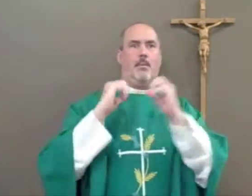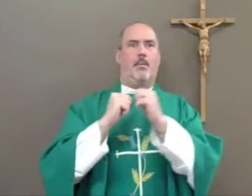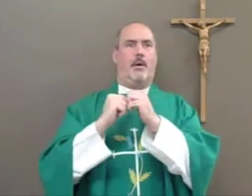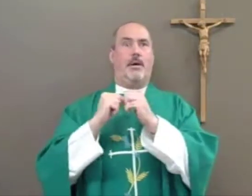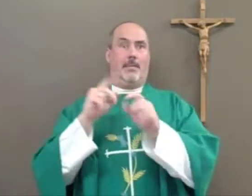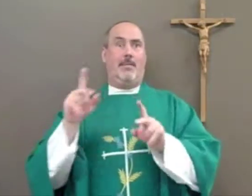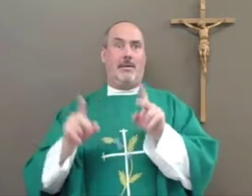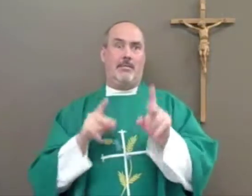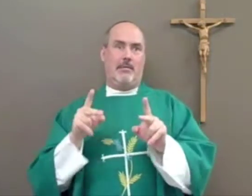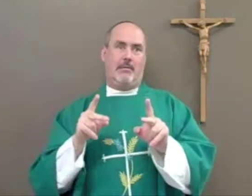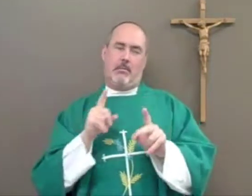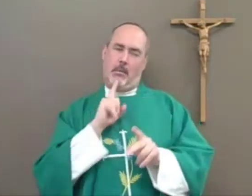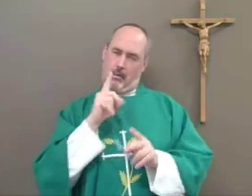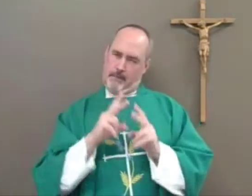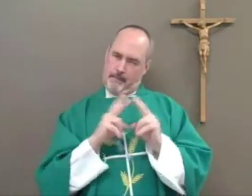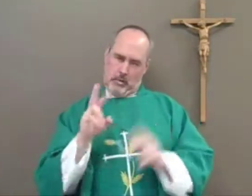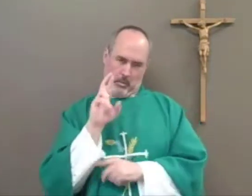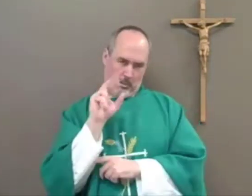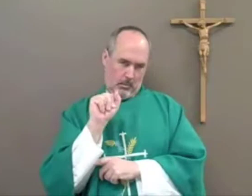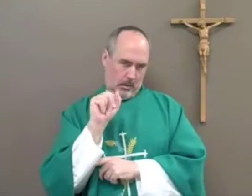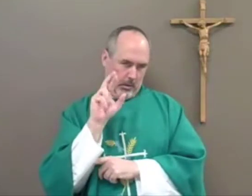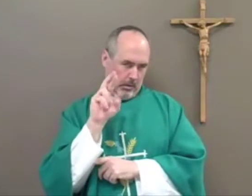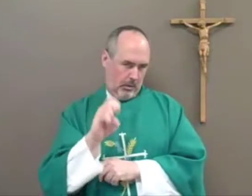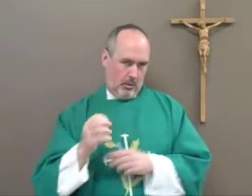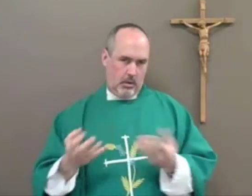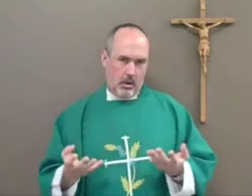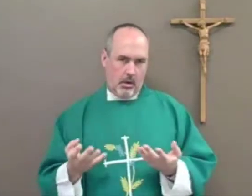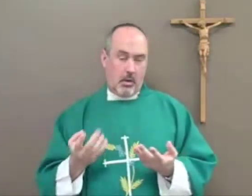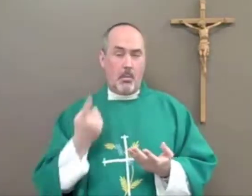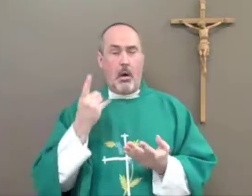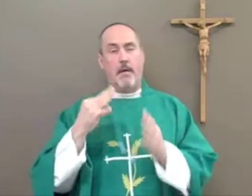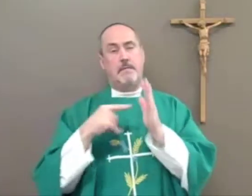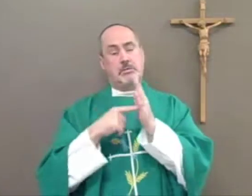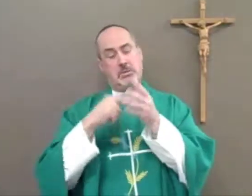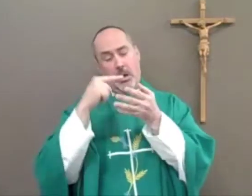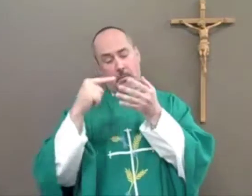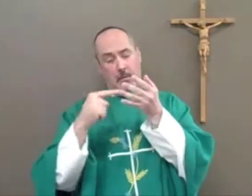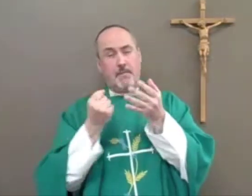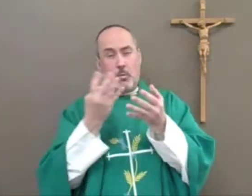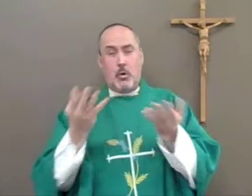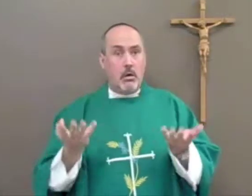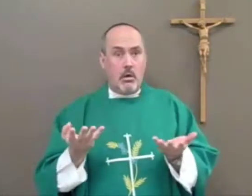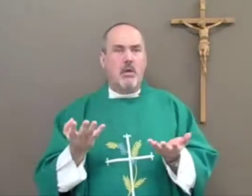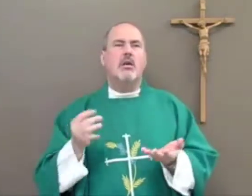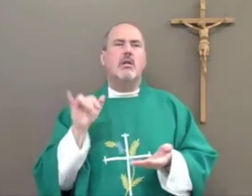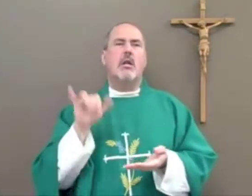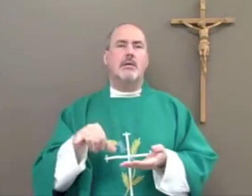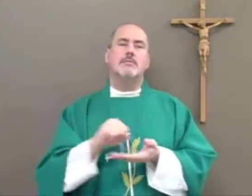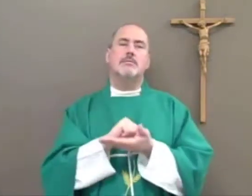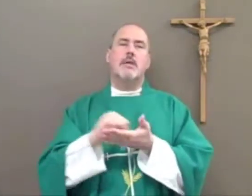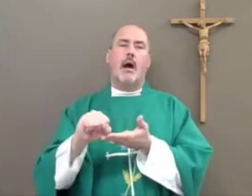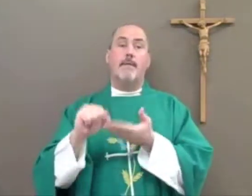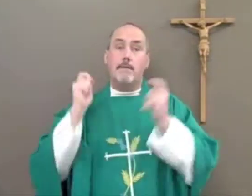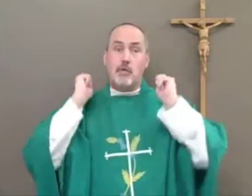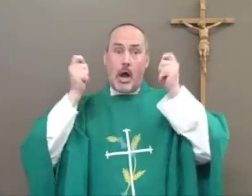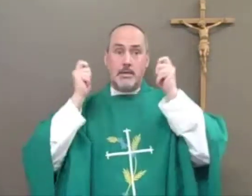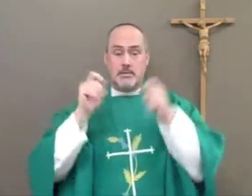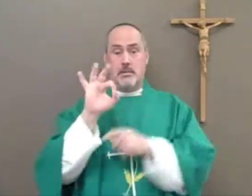God communicating that clearly with people has only happened on rare occasion throughout history. One such